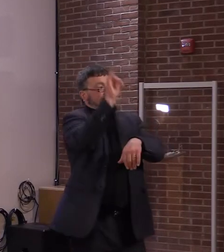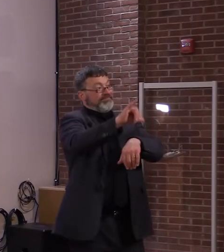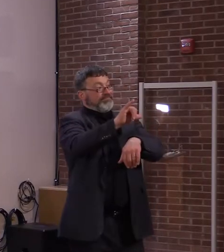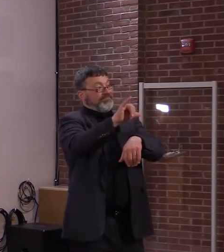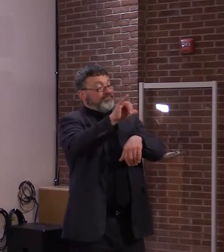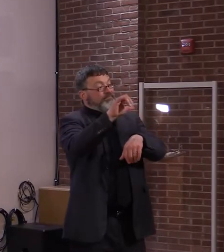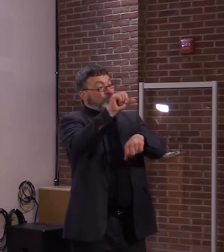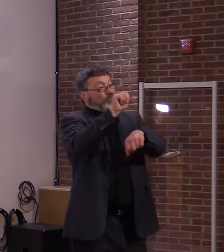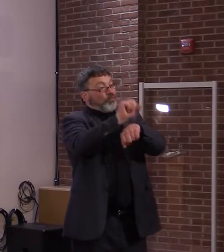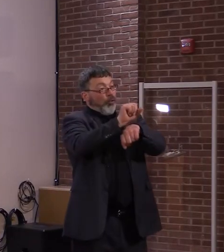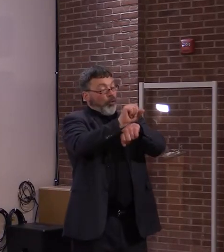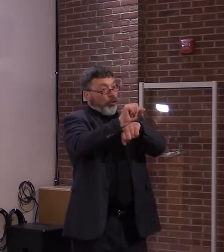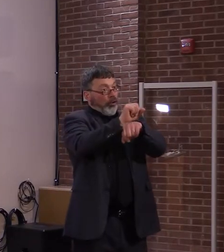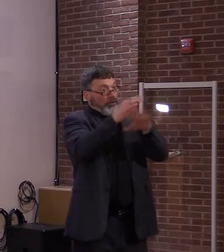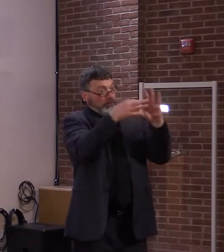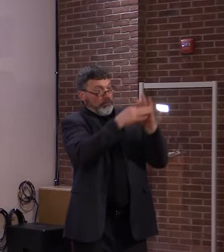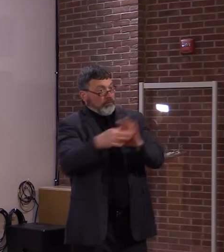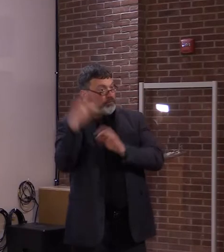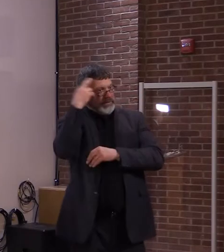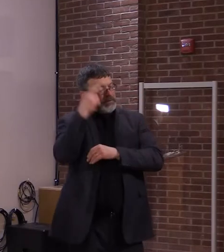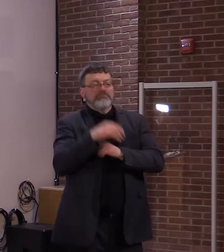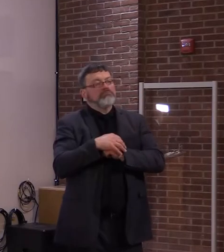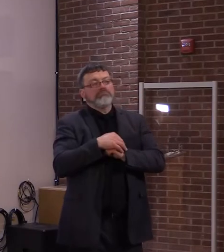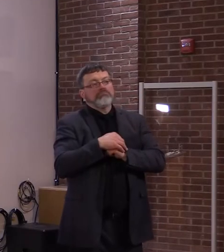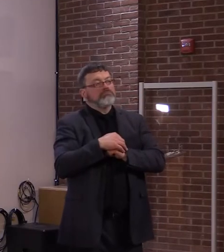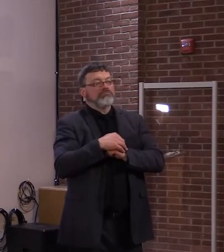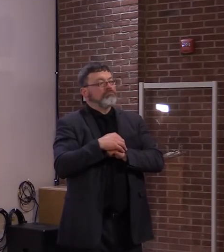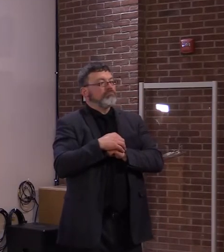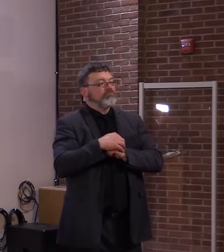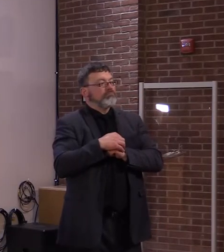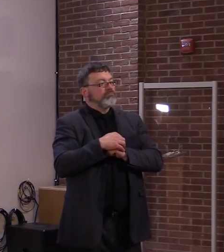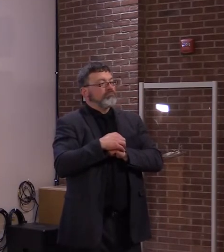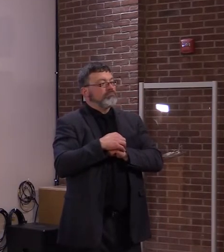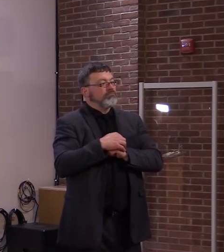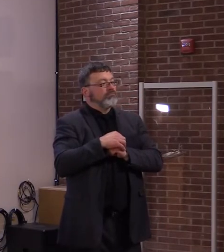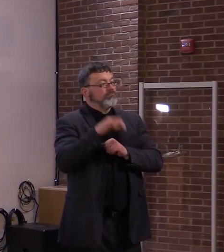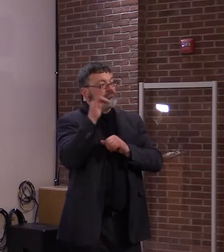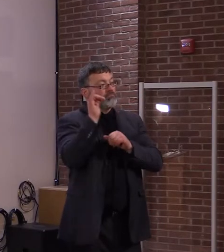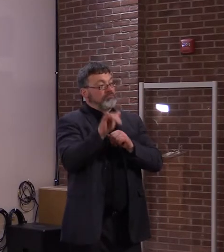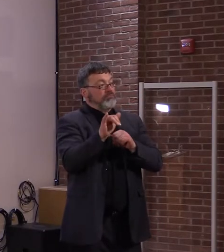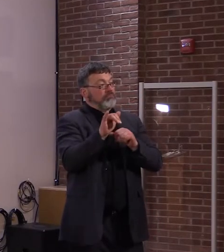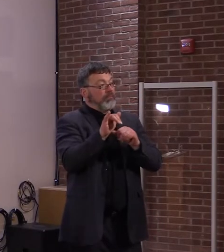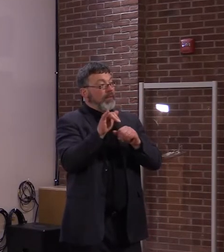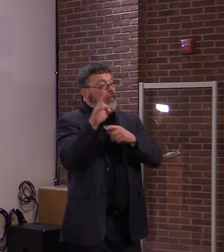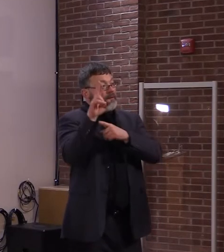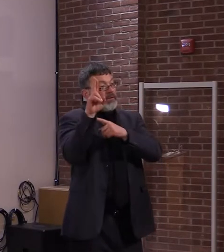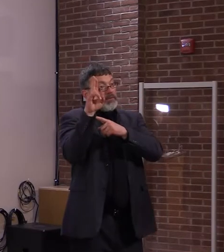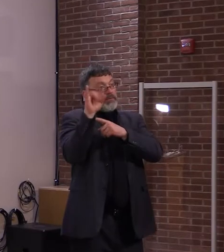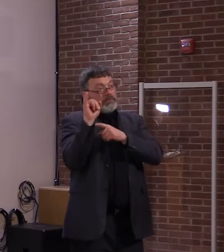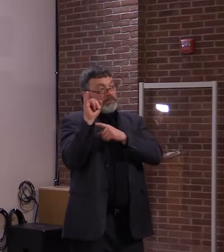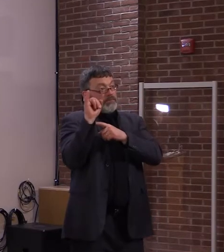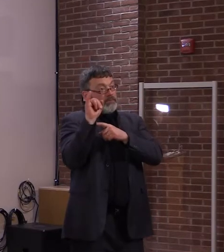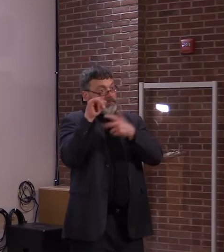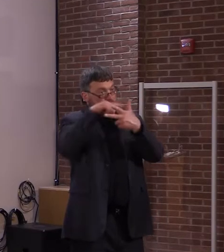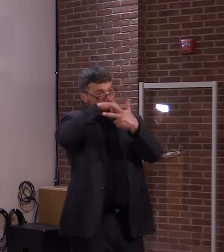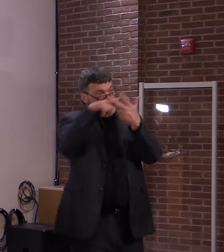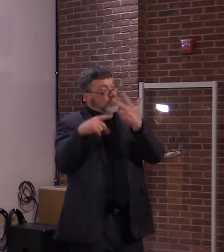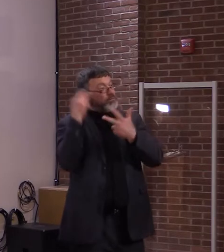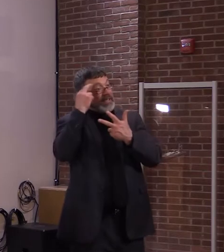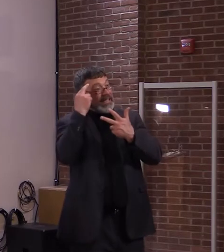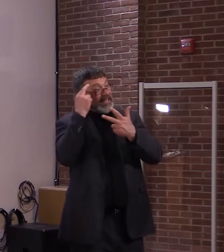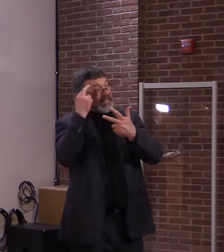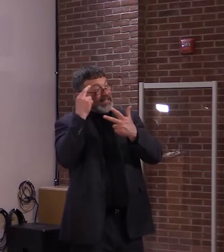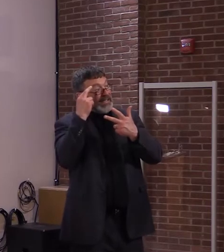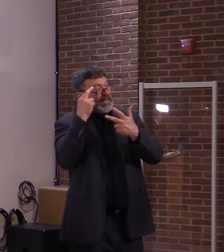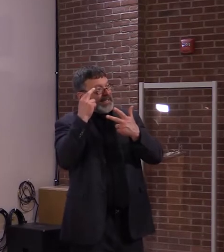the vaccination rates made a difference as well as trying to have schools go into more in